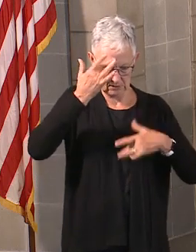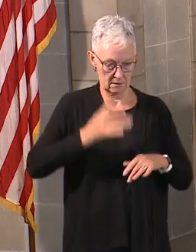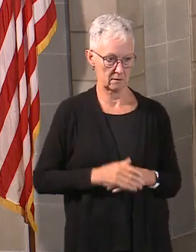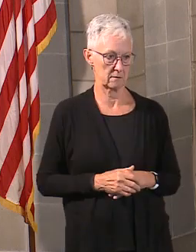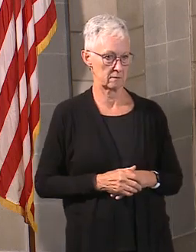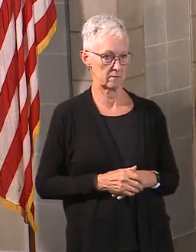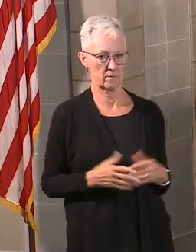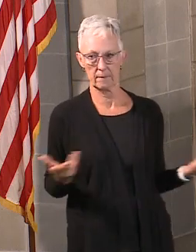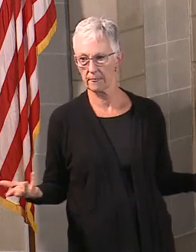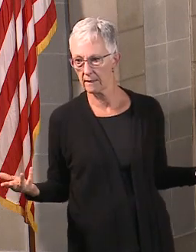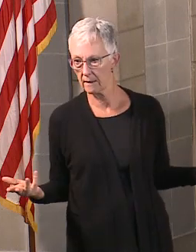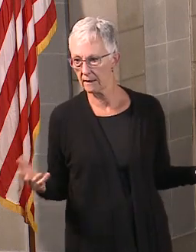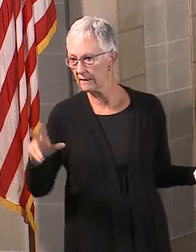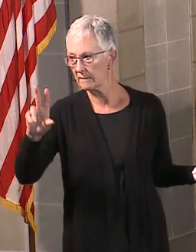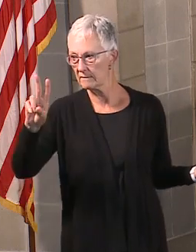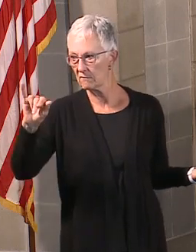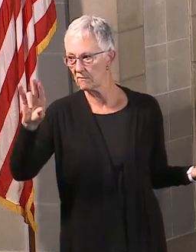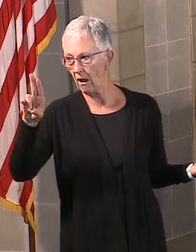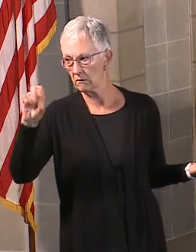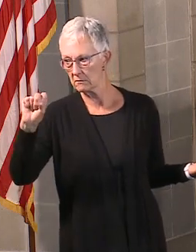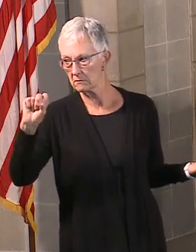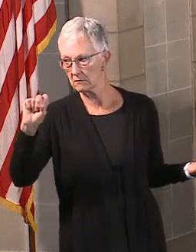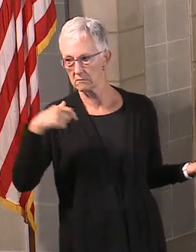is a virus. We can't stop it from coming.